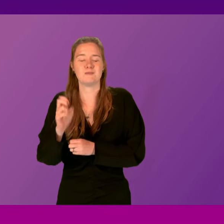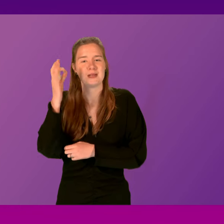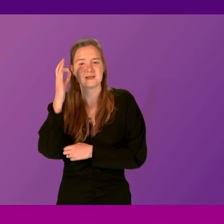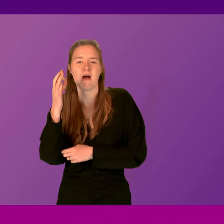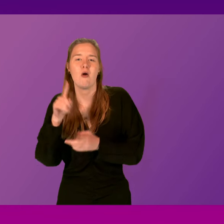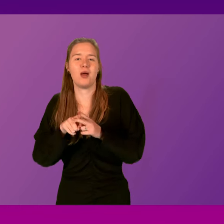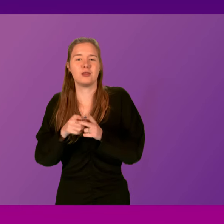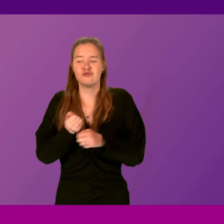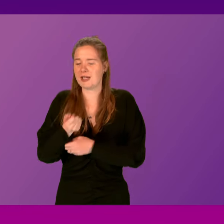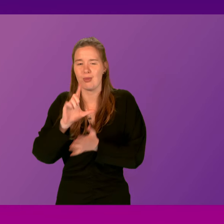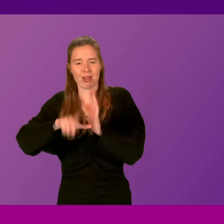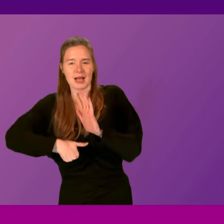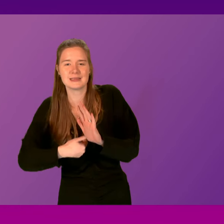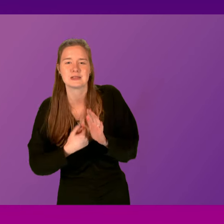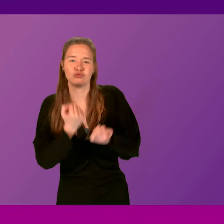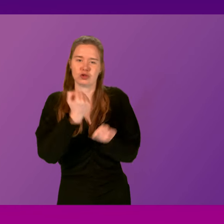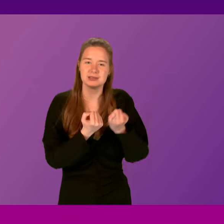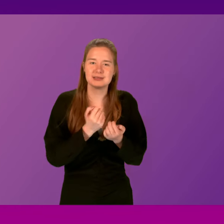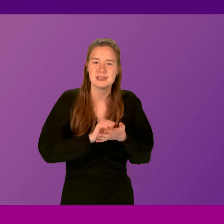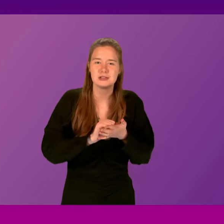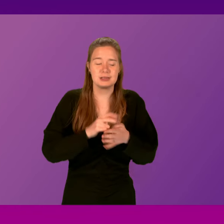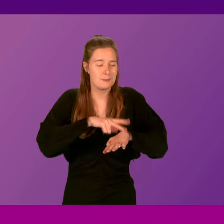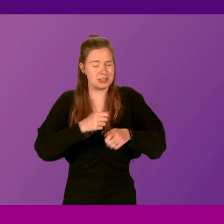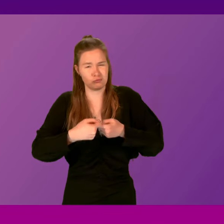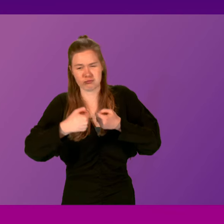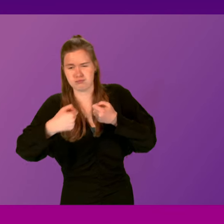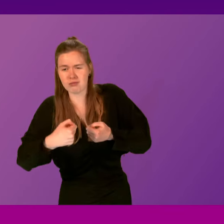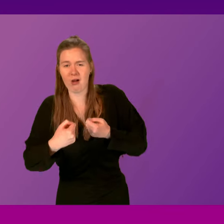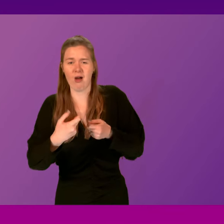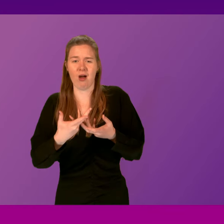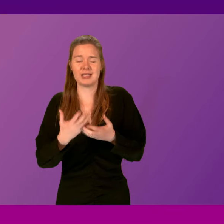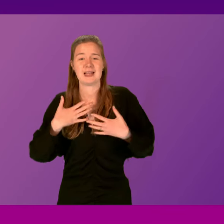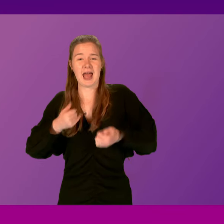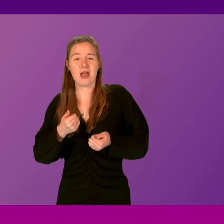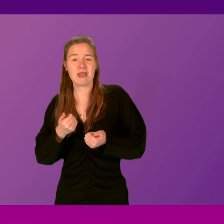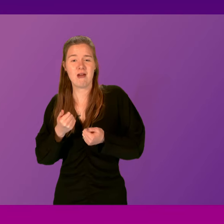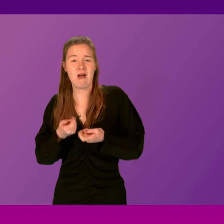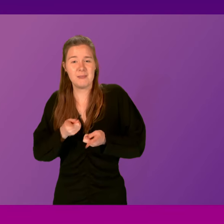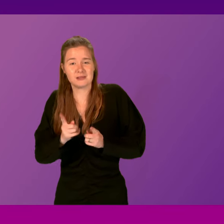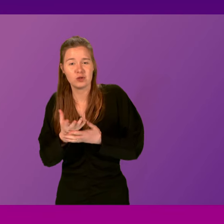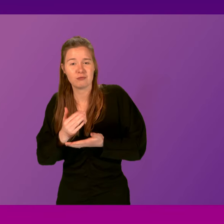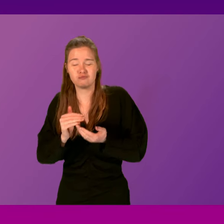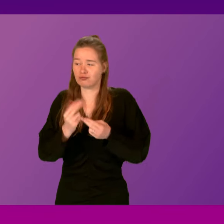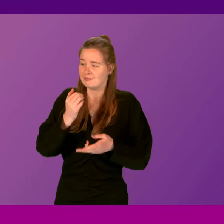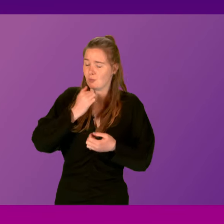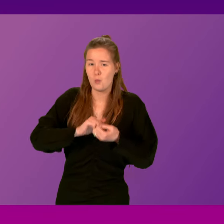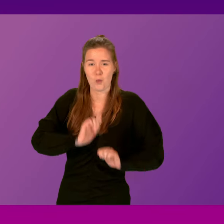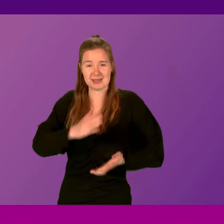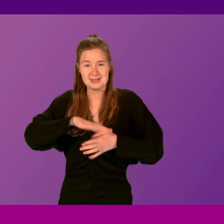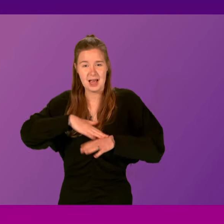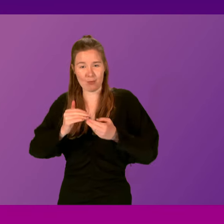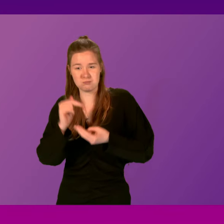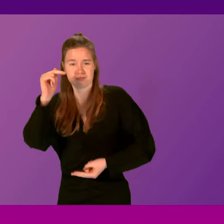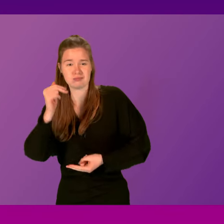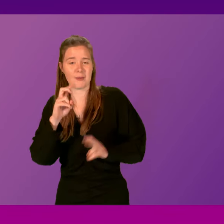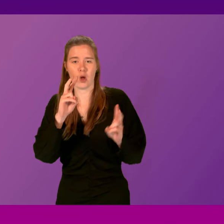When you were justice secretary, the police were stretched to breaking point. And as health minister, we've got record high waiting times. No, I'm